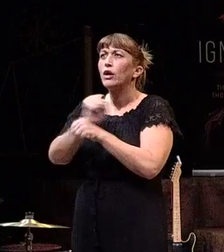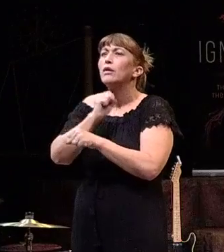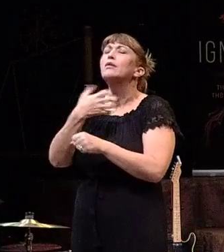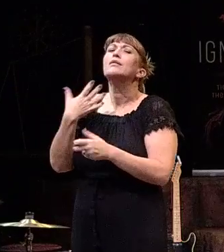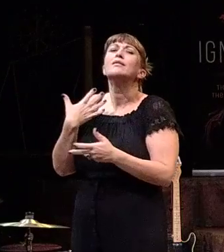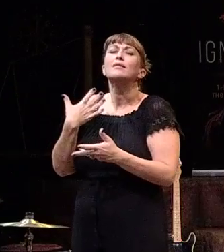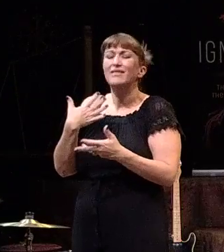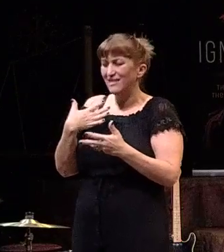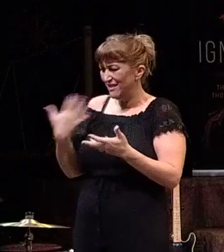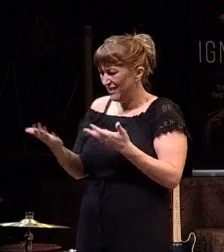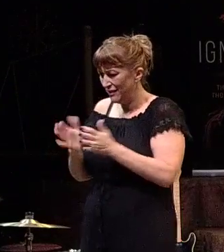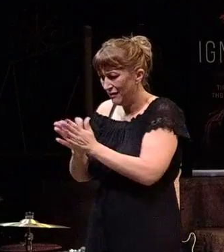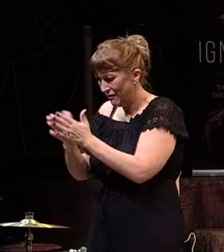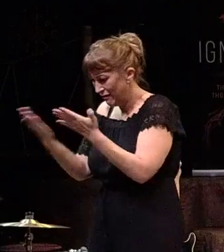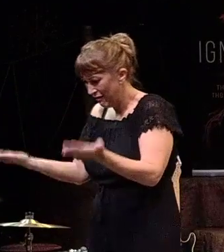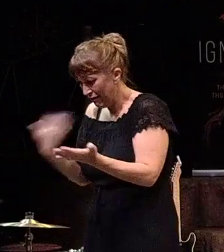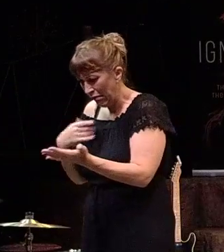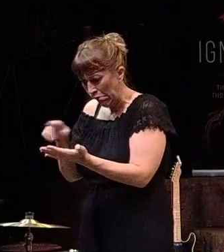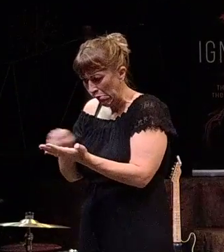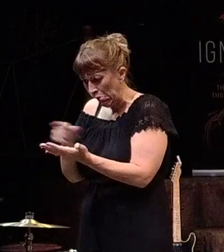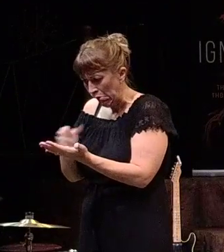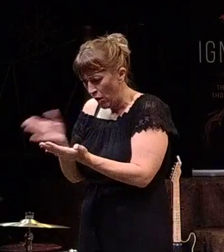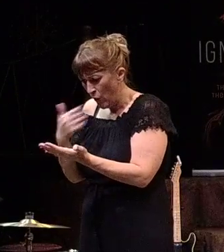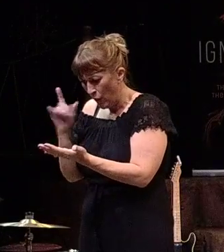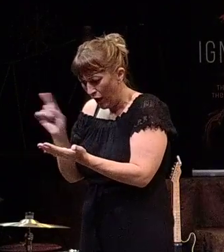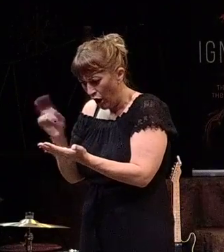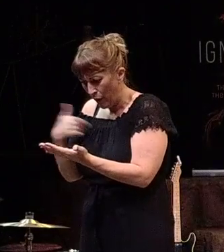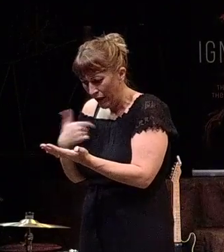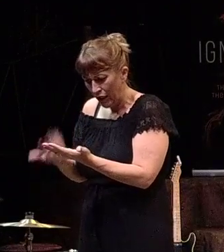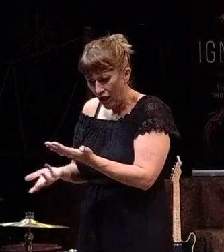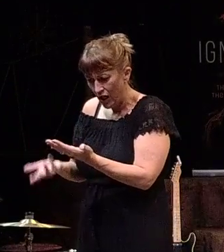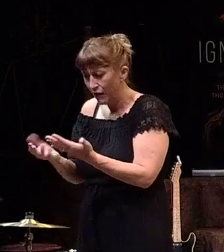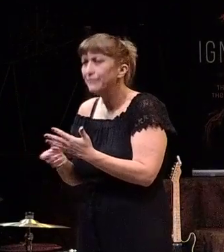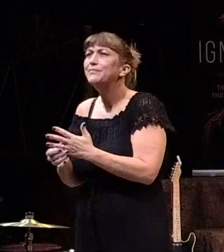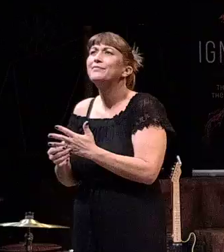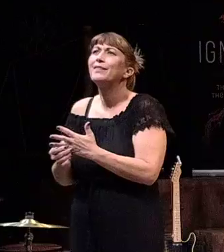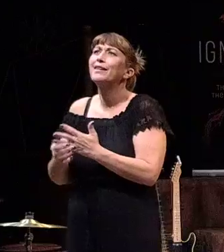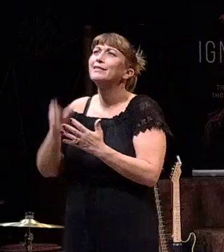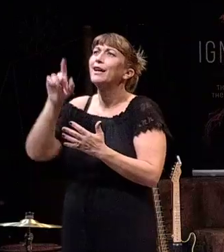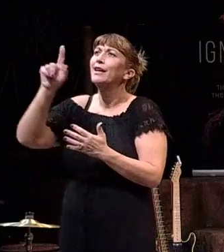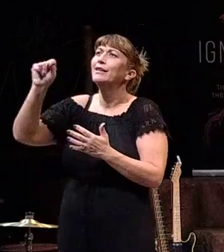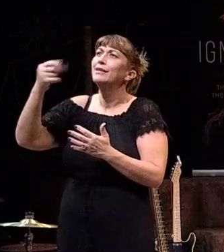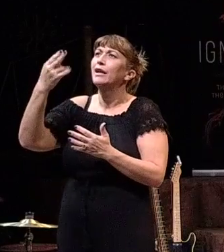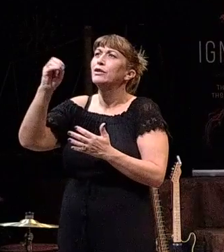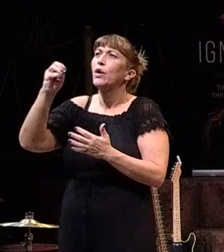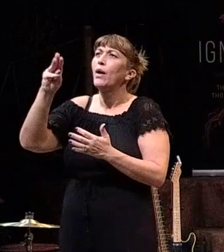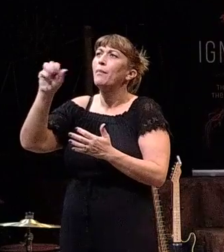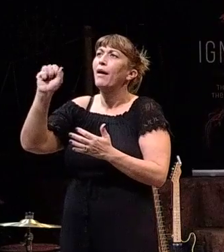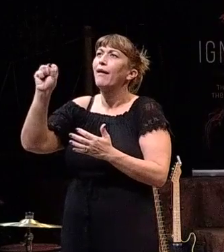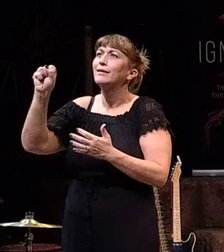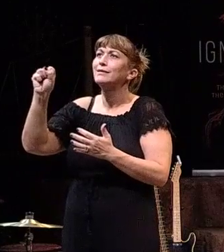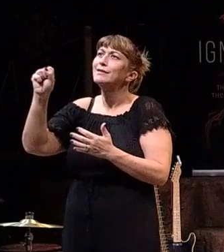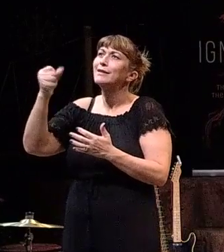Guide and tried to figure out, you know, where we were, even though that didn't help, because our Thomas Guide was from L.A. And so,